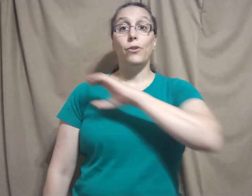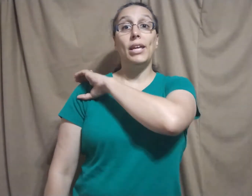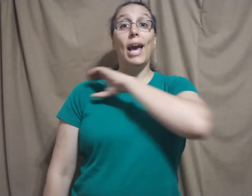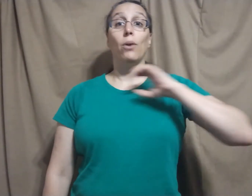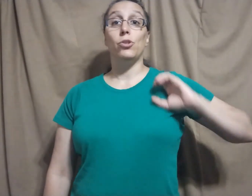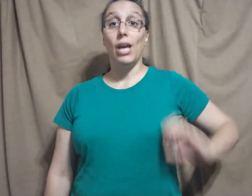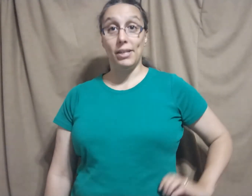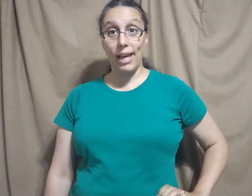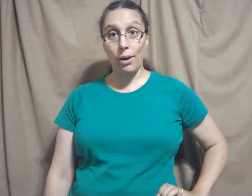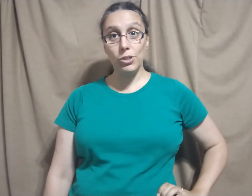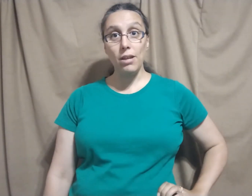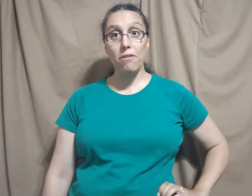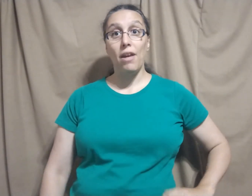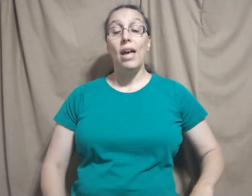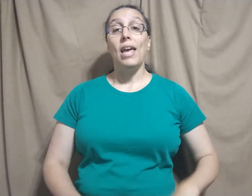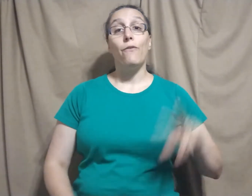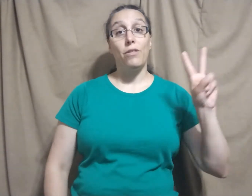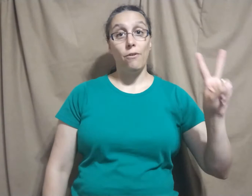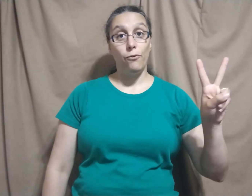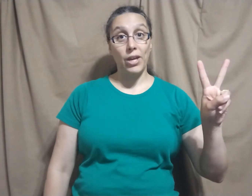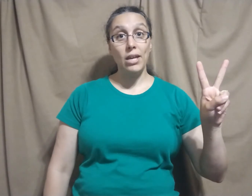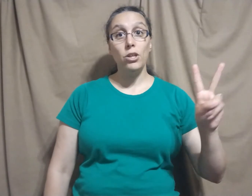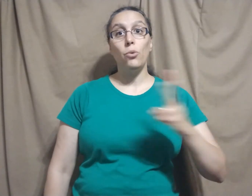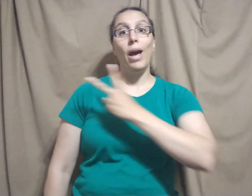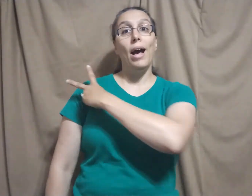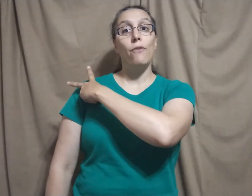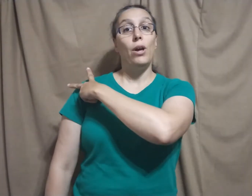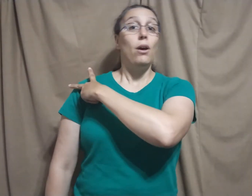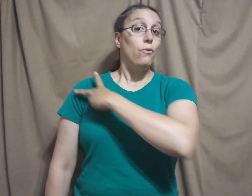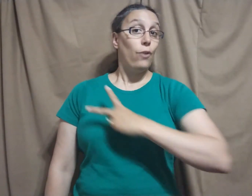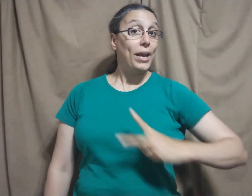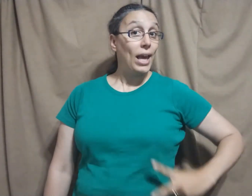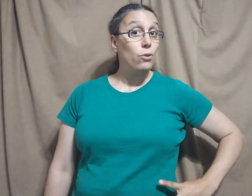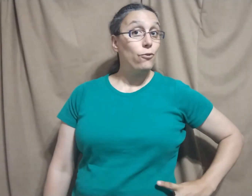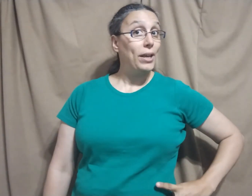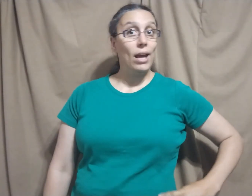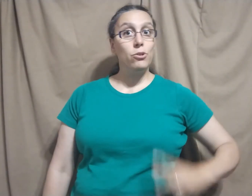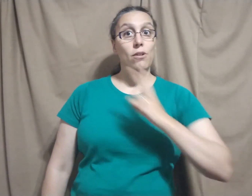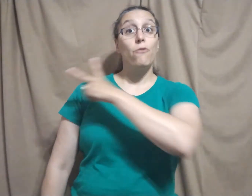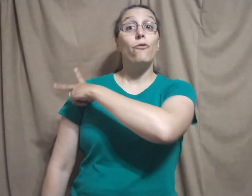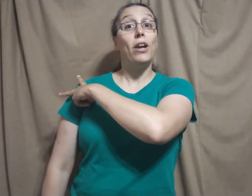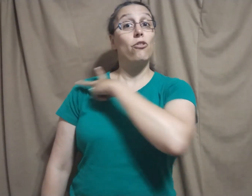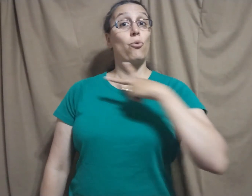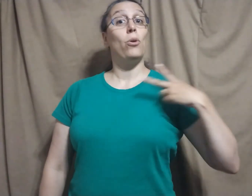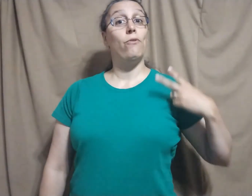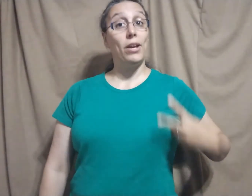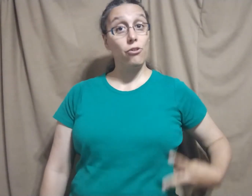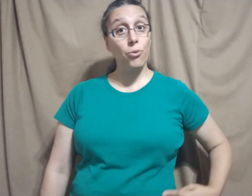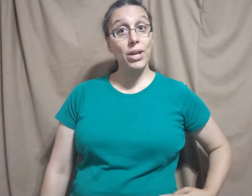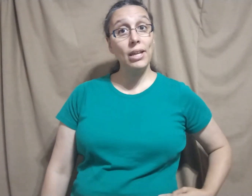count and countess. If it's a V, you have Viscount, Viscountess, Viceroy, Vicerine.